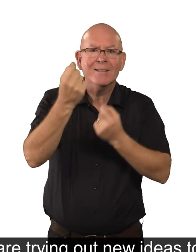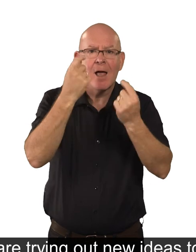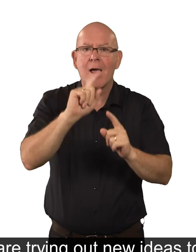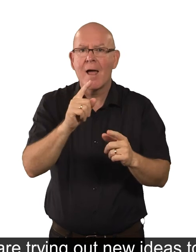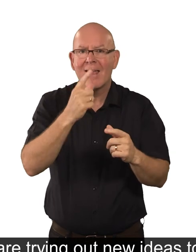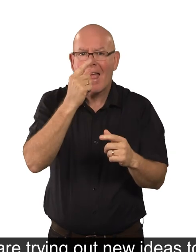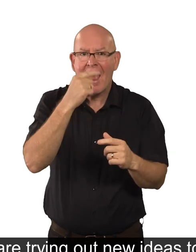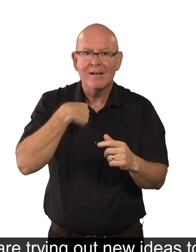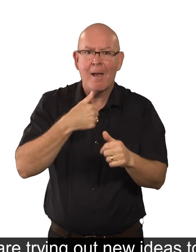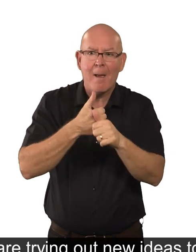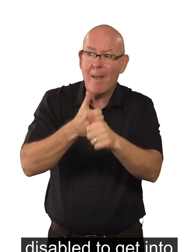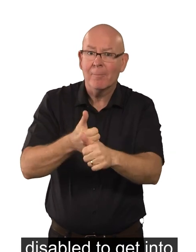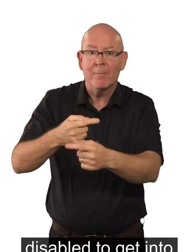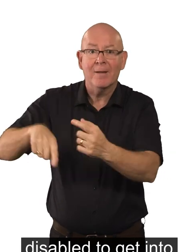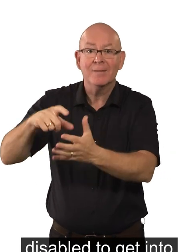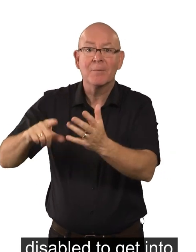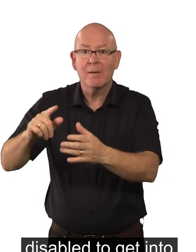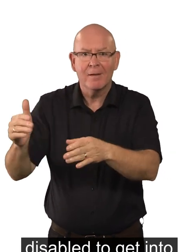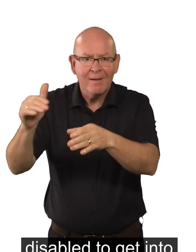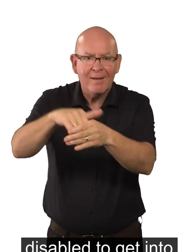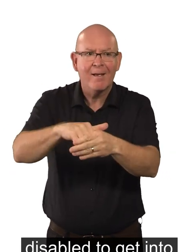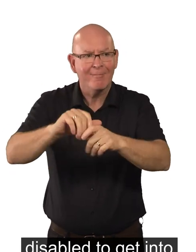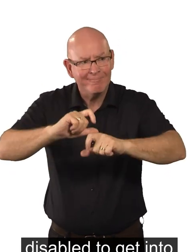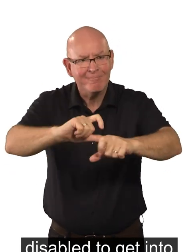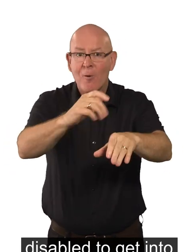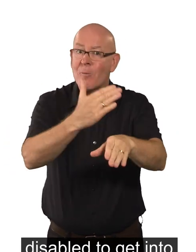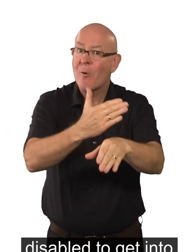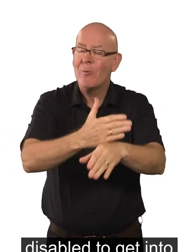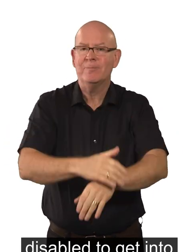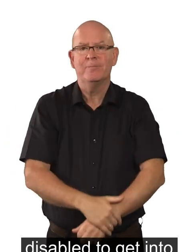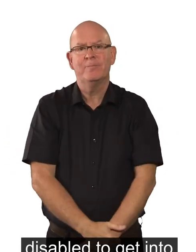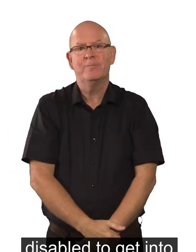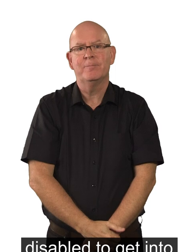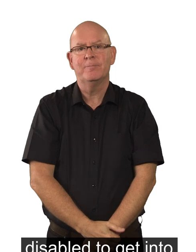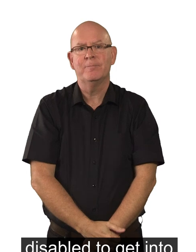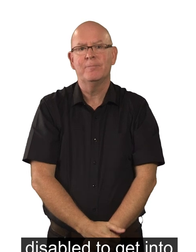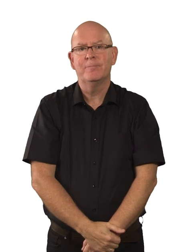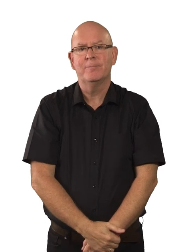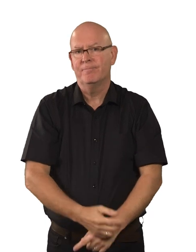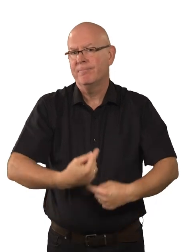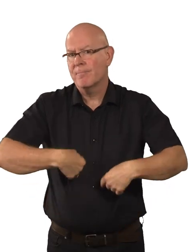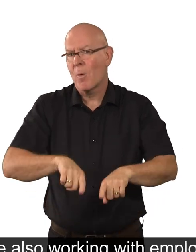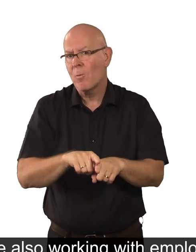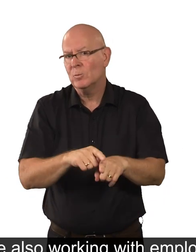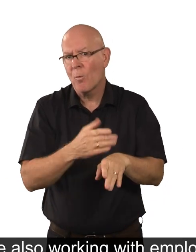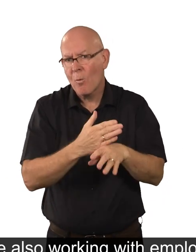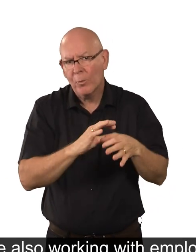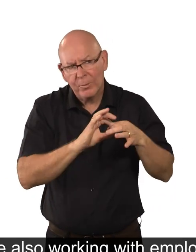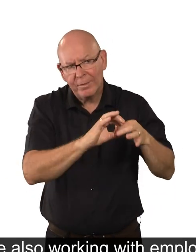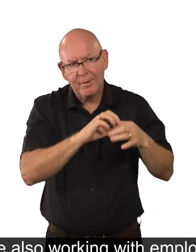what more we can do to help disabled people to get into and stay in work. We are also